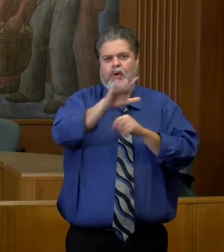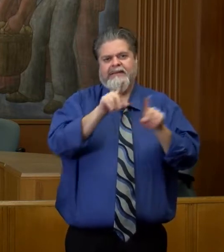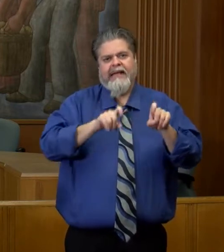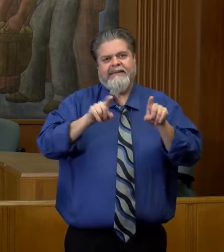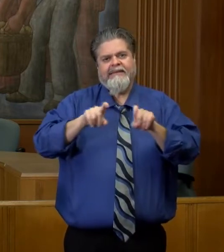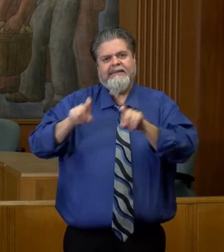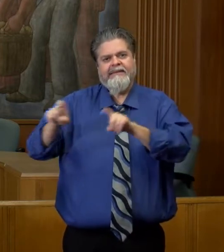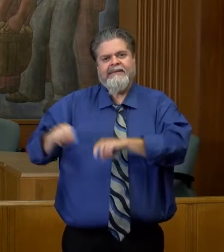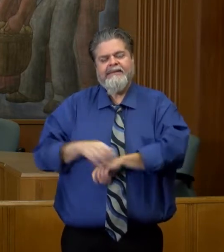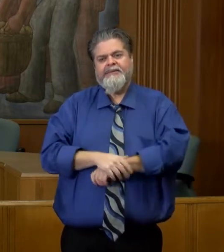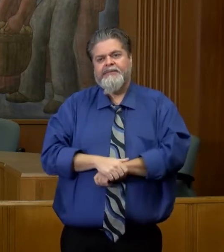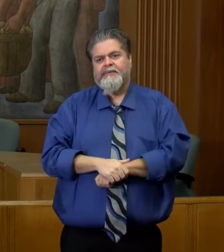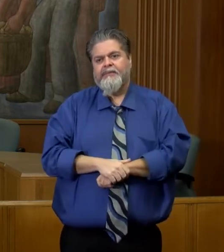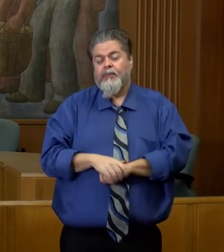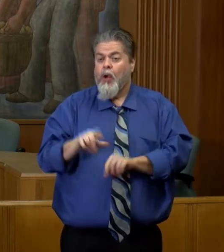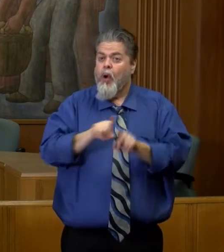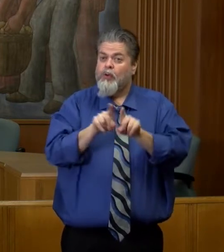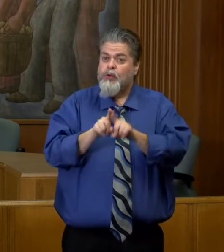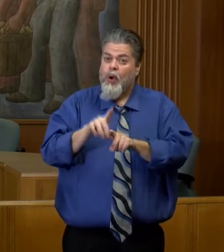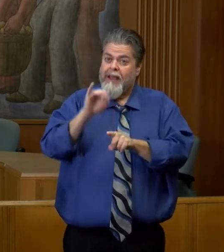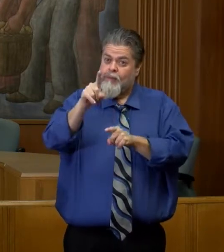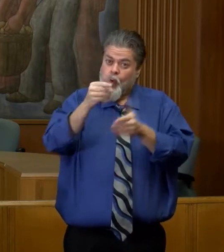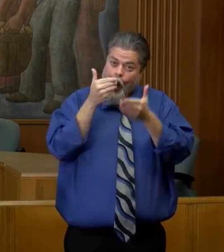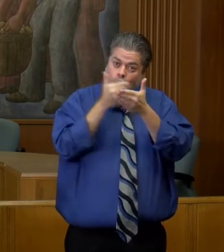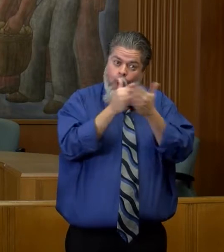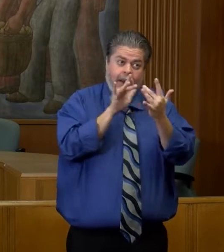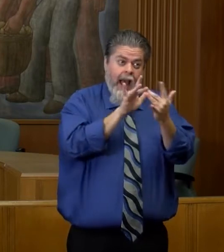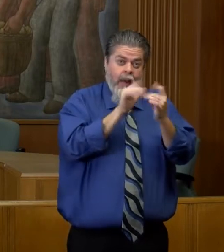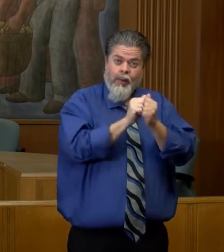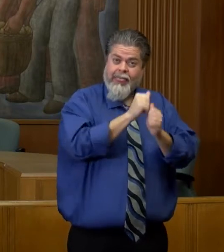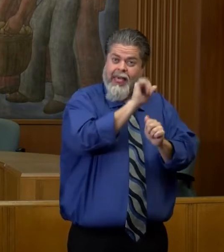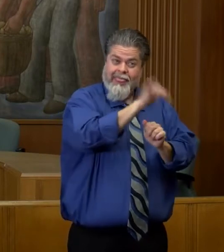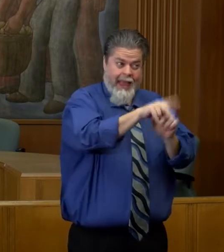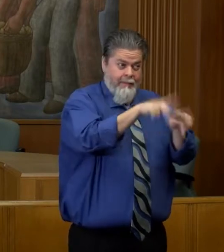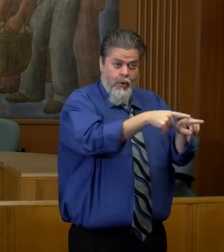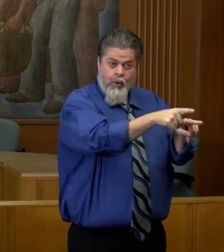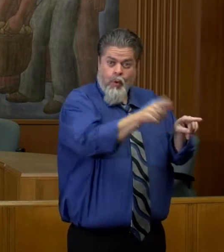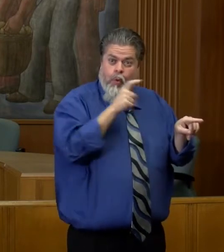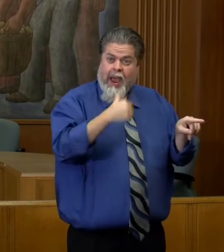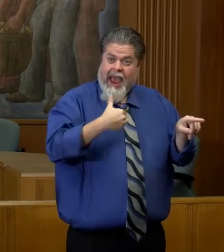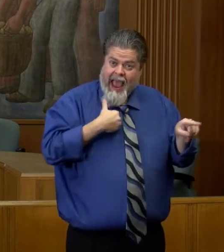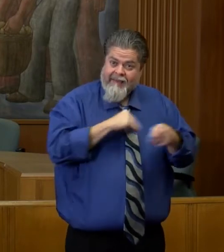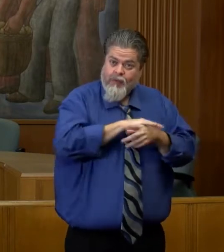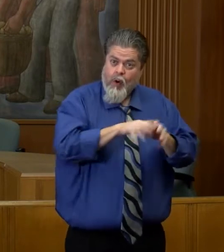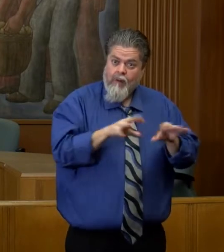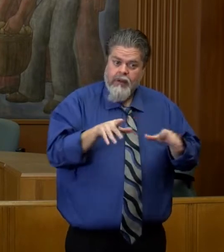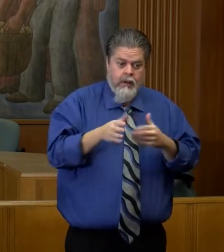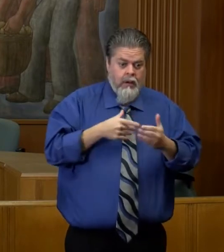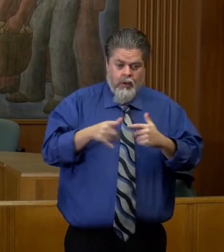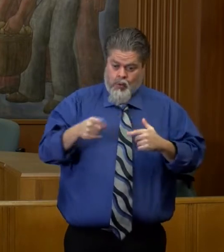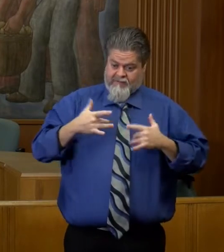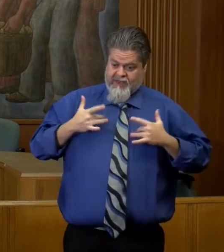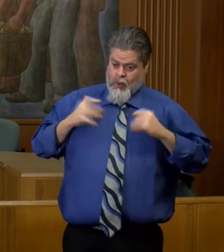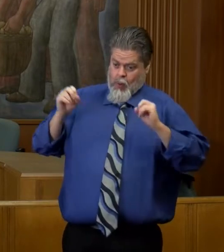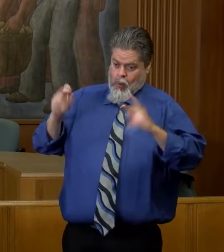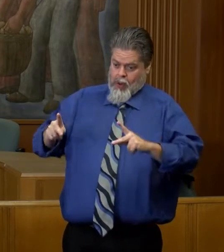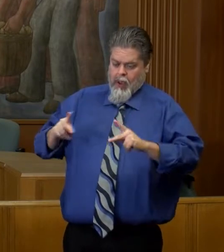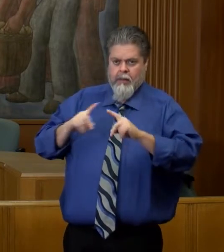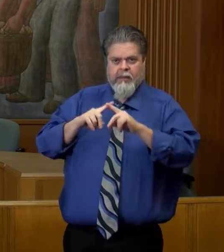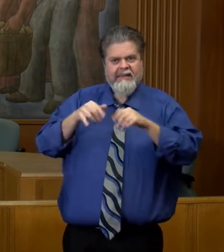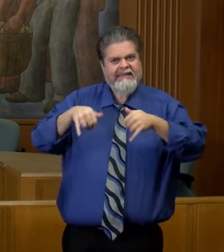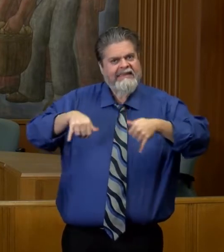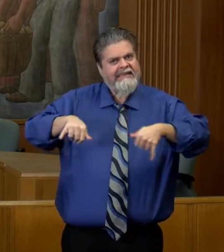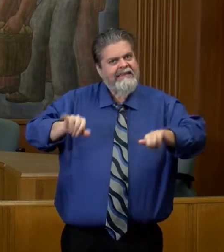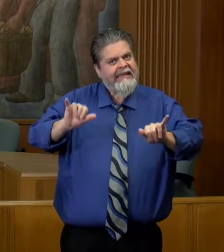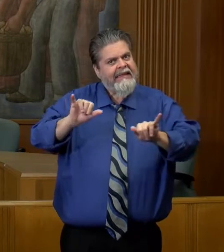also important is if you are within close contact to somebody who is positive, even though you feel fine, it's so vitally important